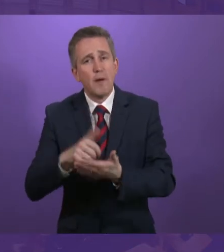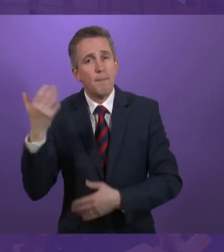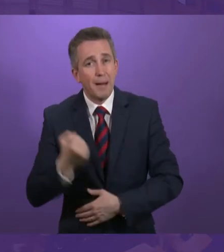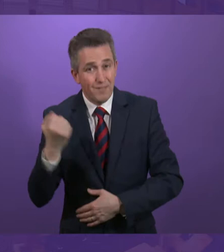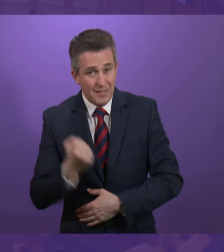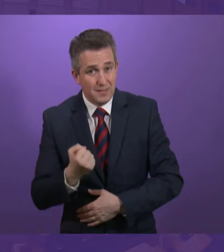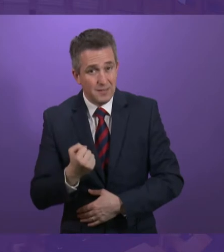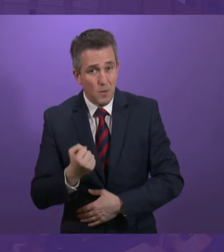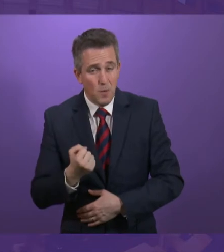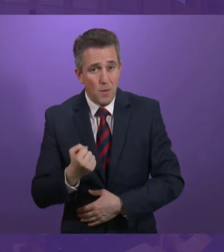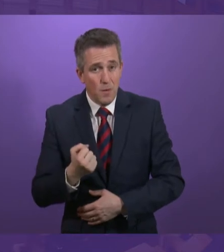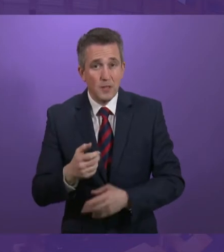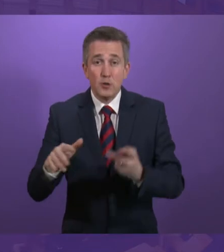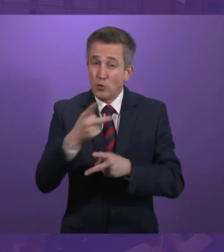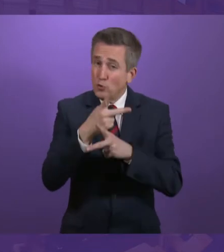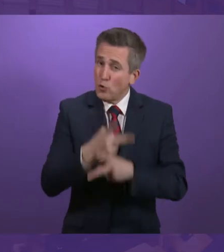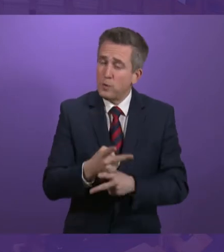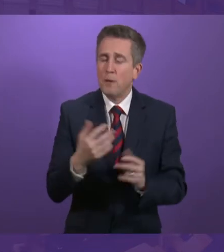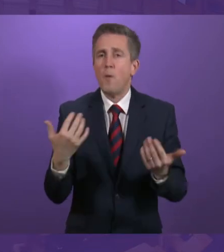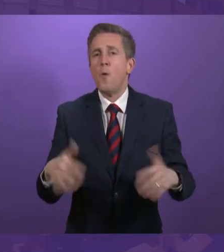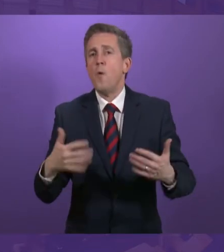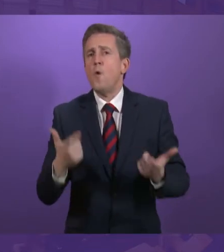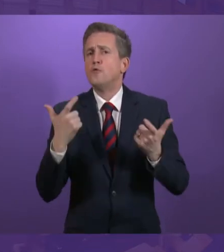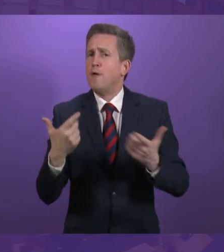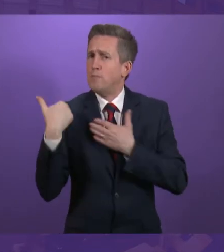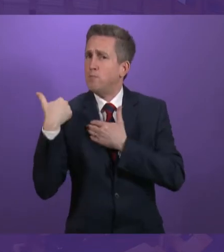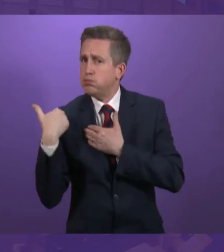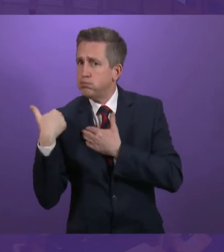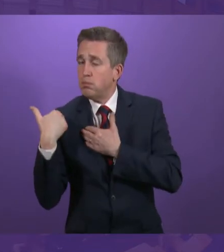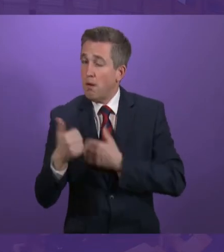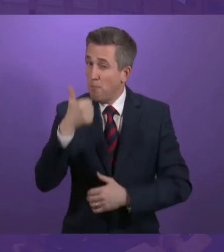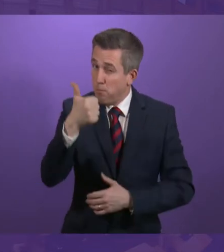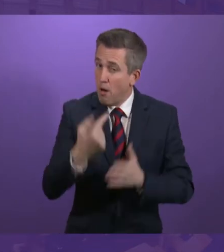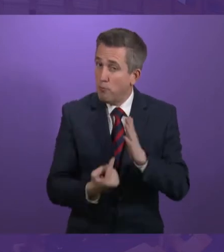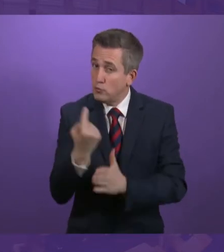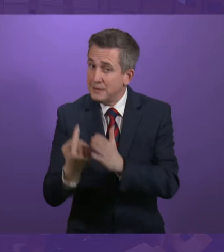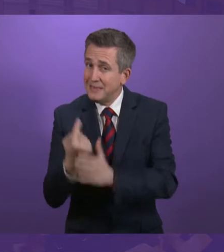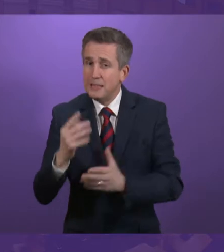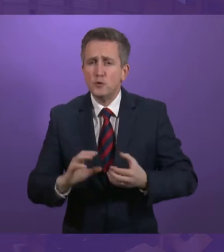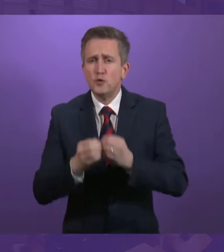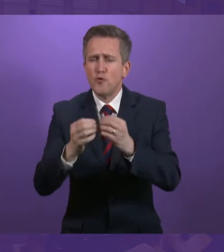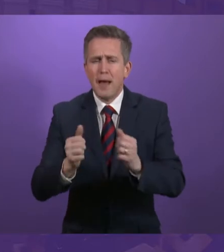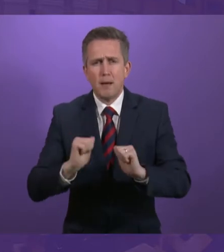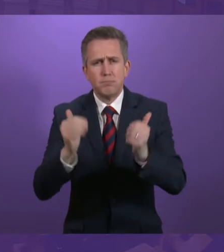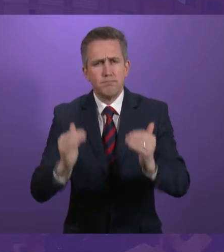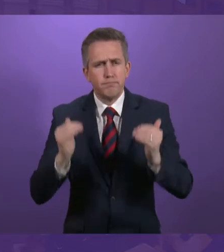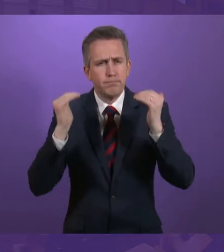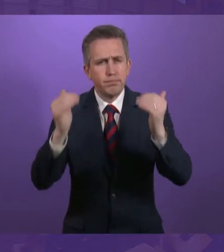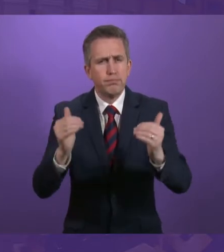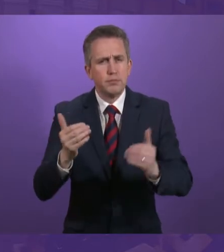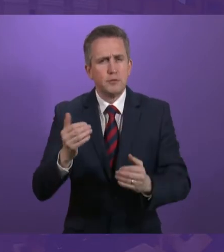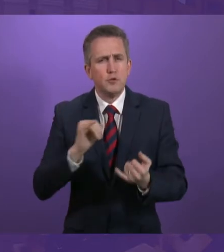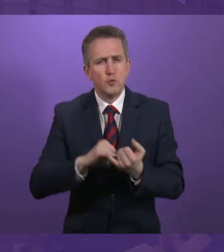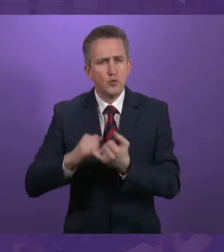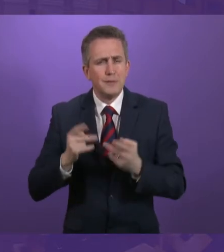formidable responsibility which I do not underestimate and it is also a great opportunity to forge a Social Security system infused with dignity,